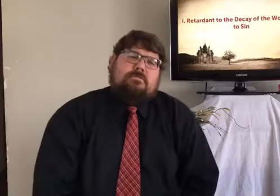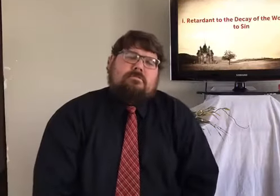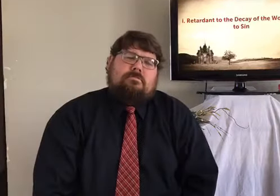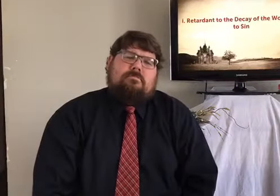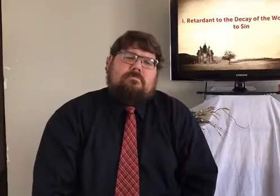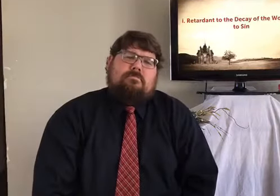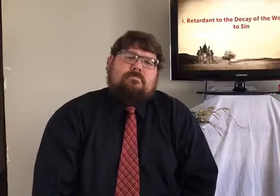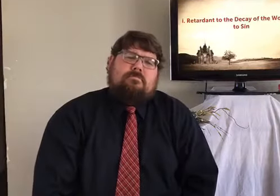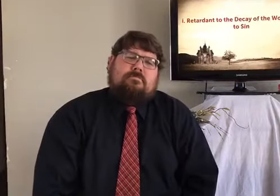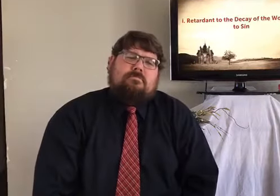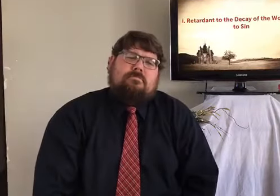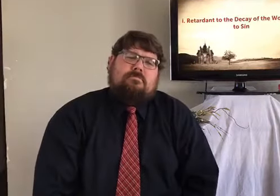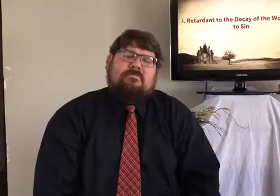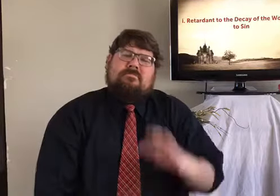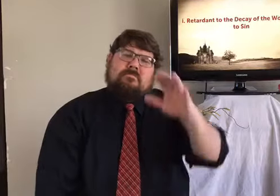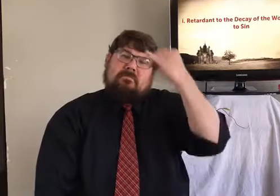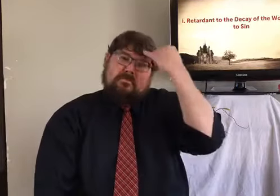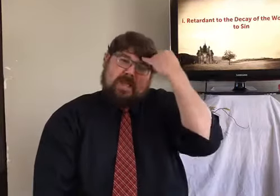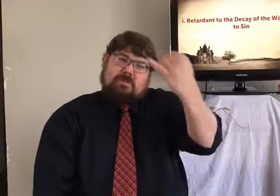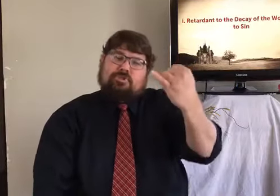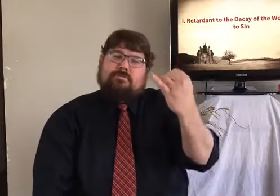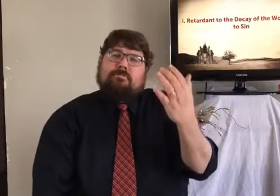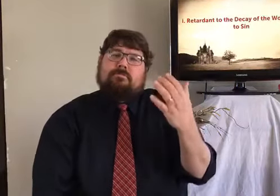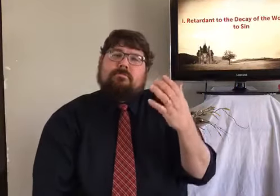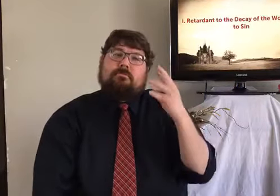retardant to the decay of the world because it's sin.